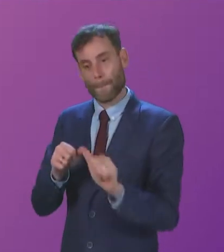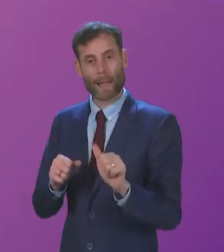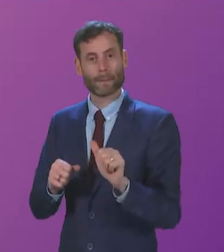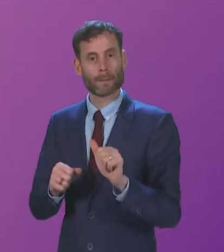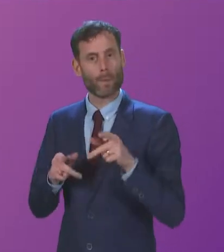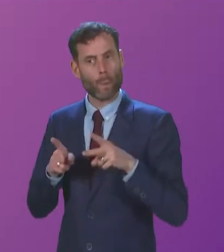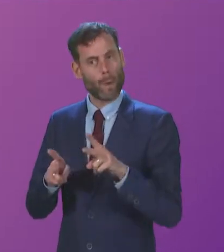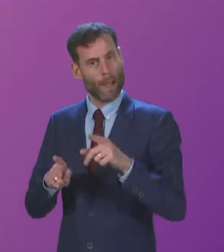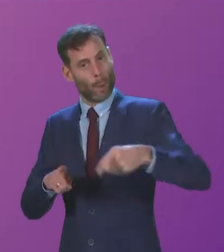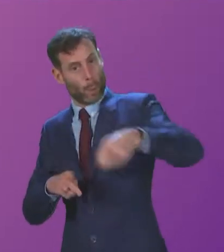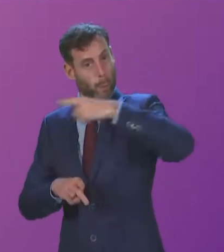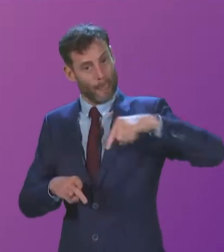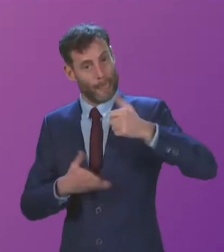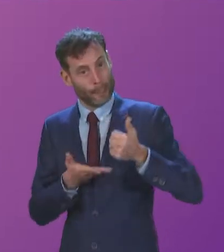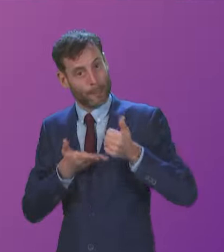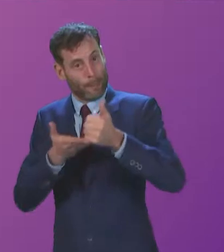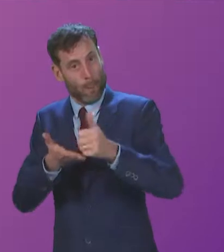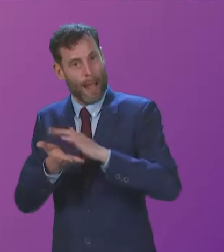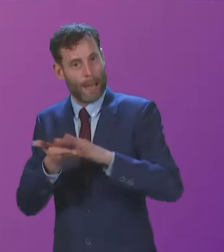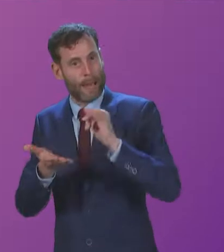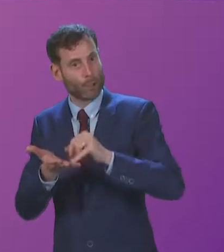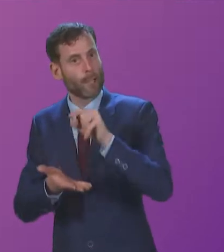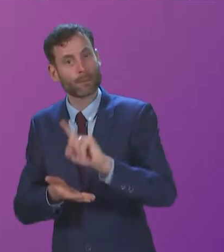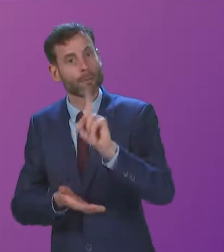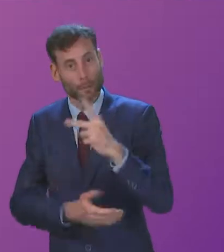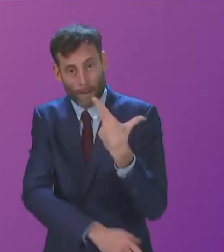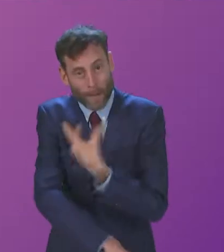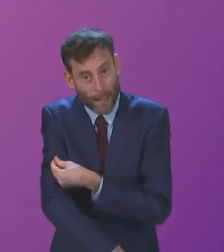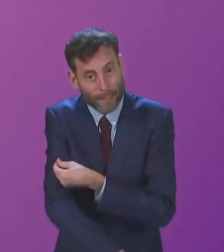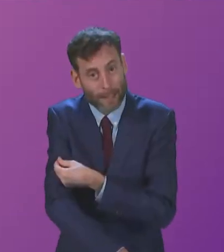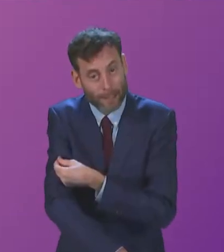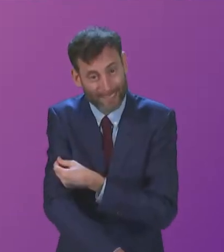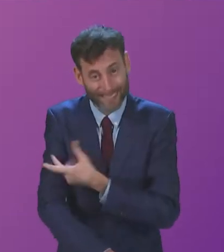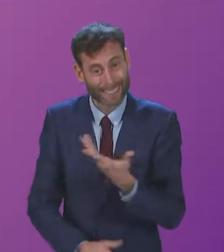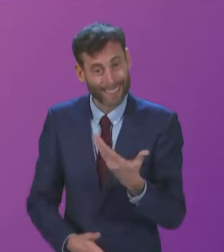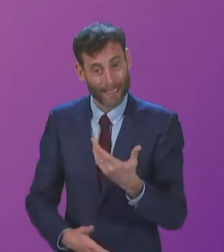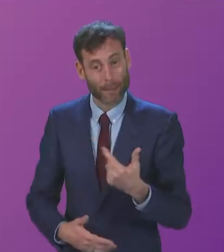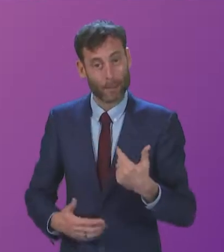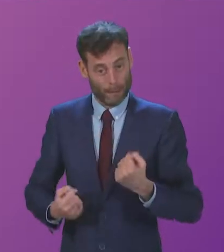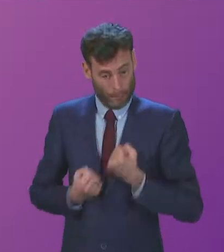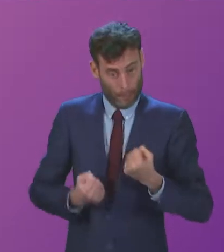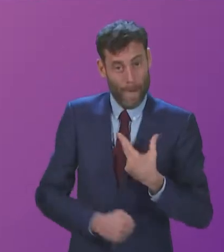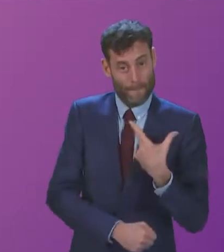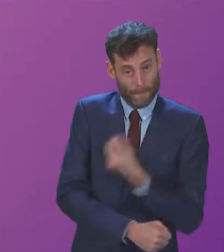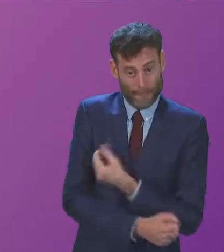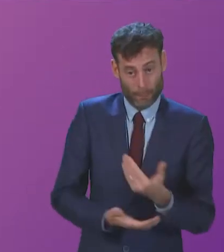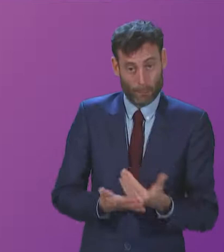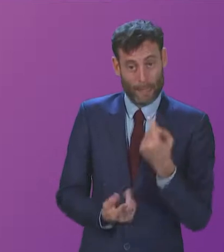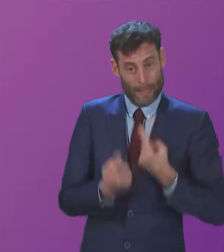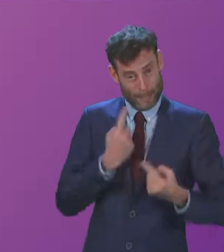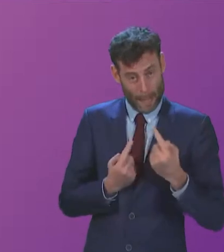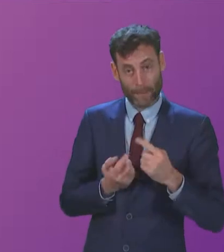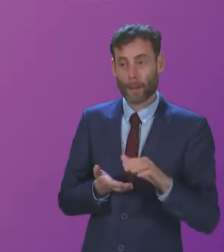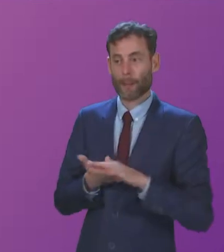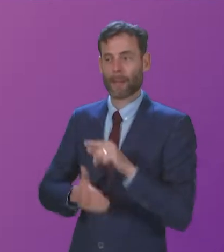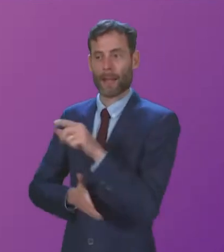thing that we can do in order to help our NHS and protect our NHS is to vaccinated. We know the protection